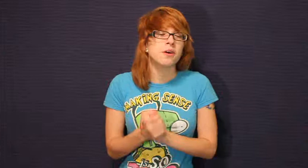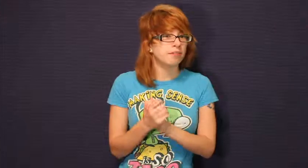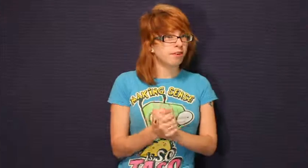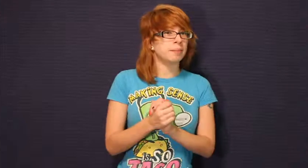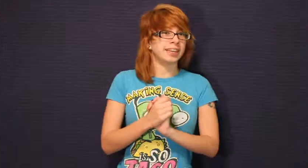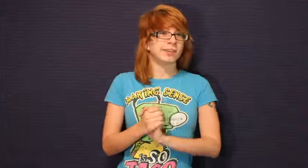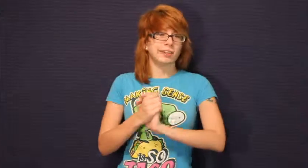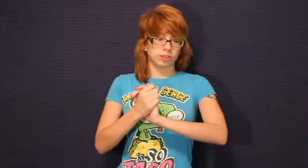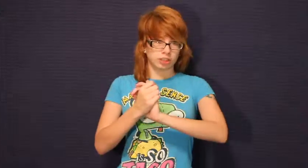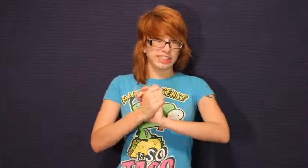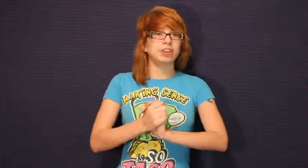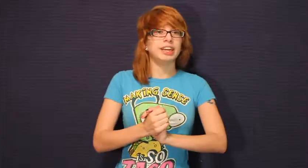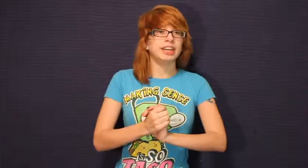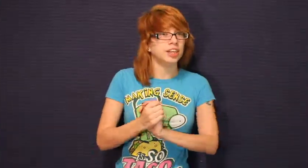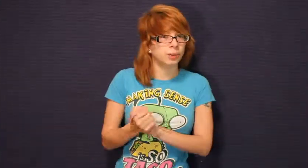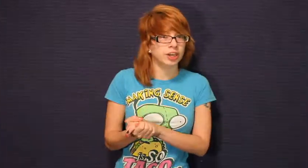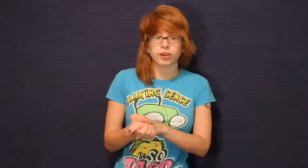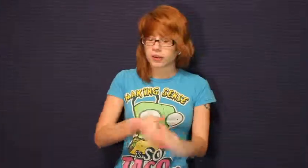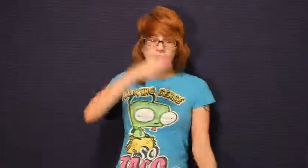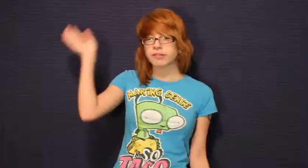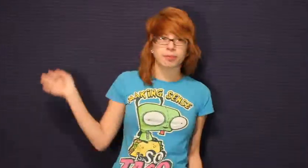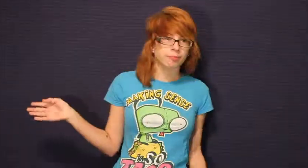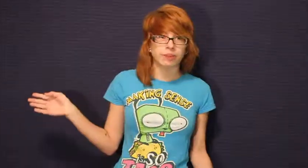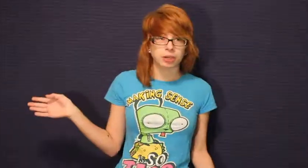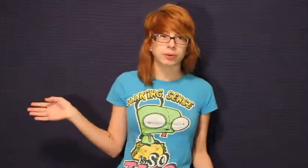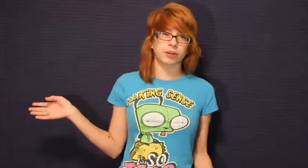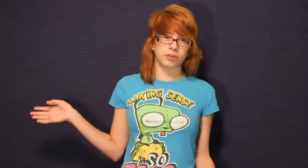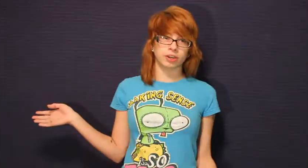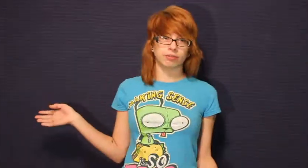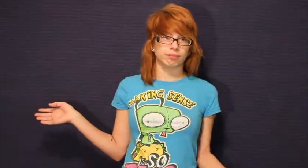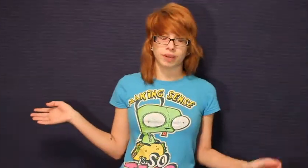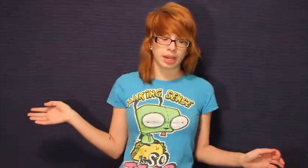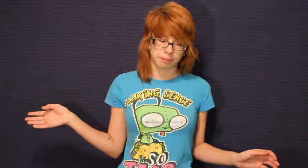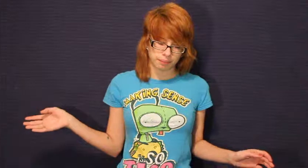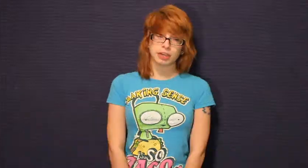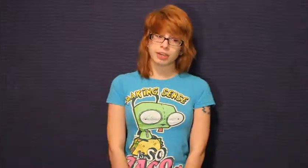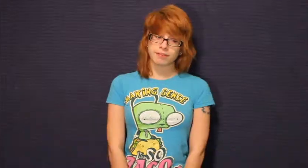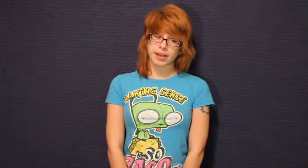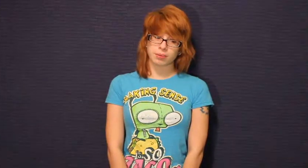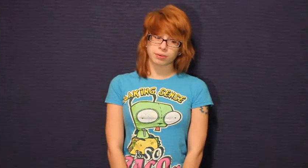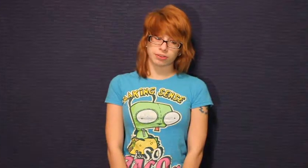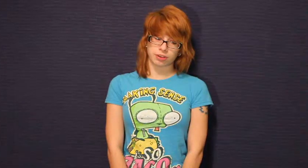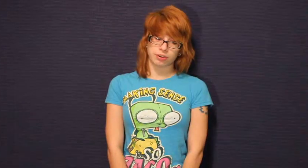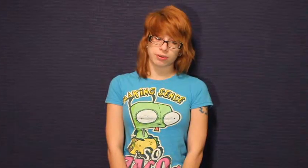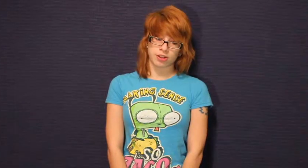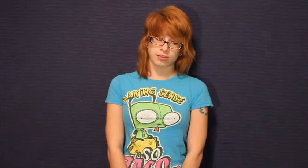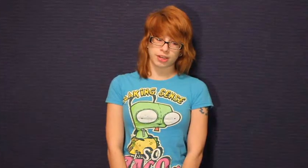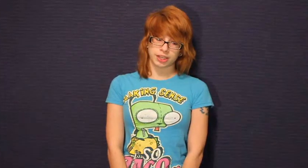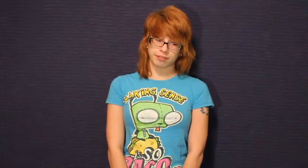from Ingrid Newark or however the fuck you pronounce her name. Even if animal research results in a cure